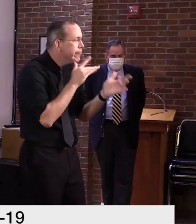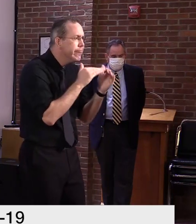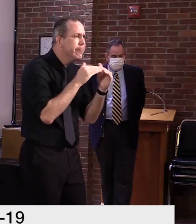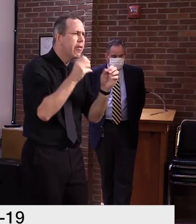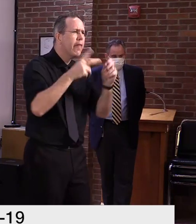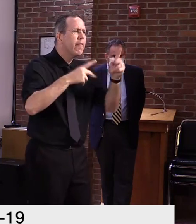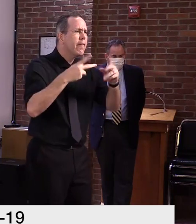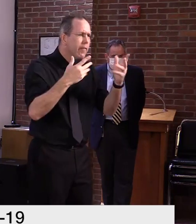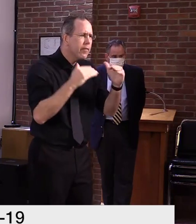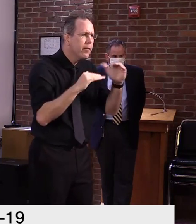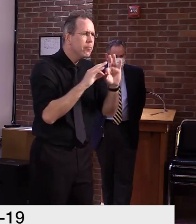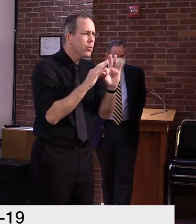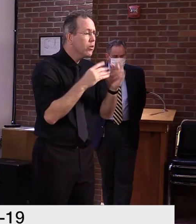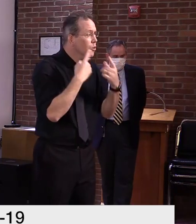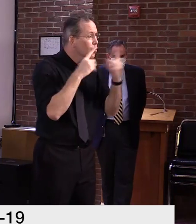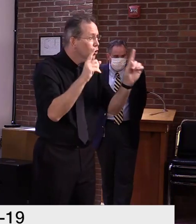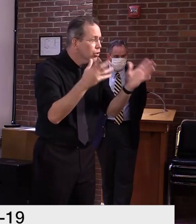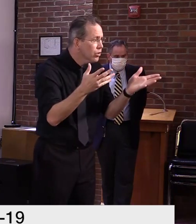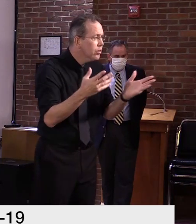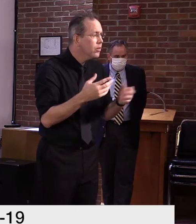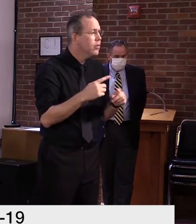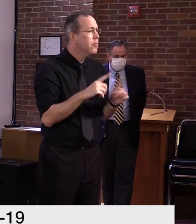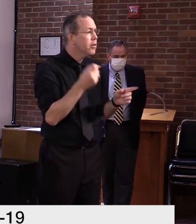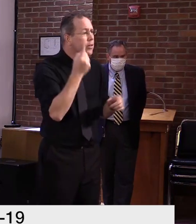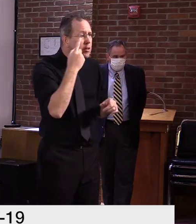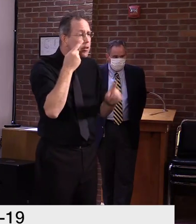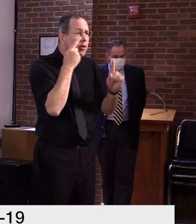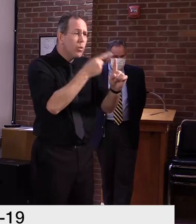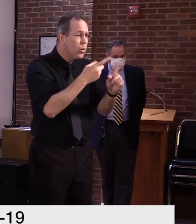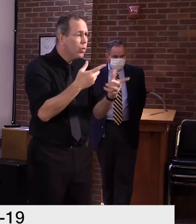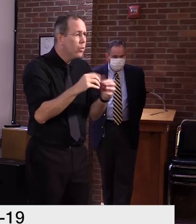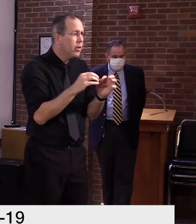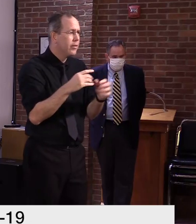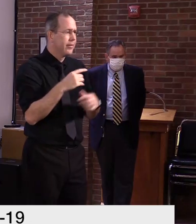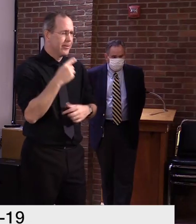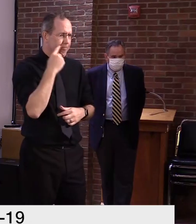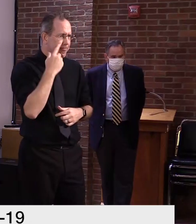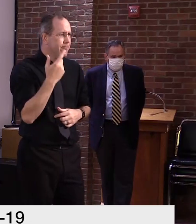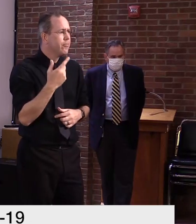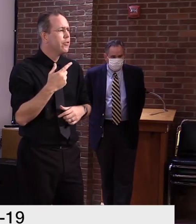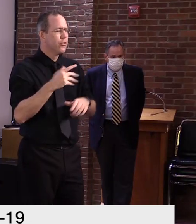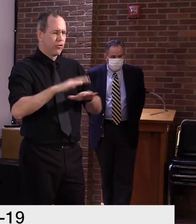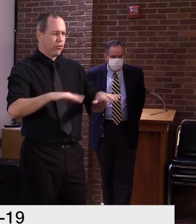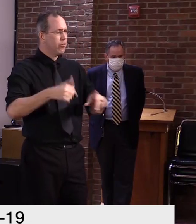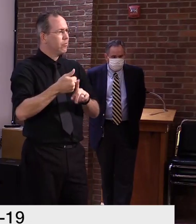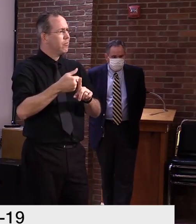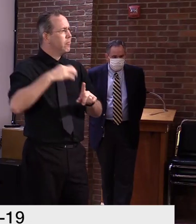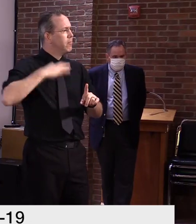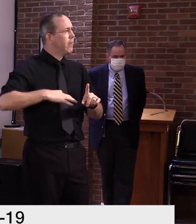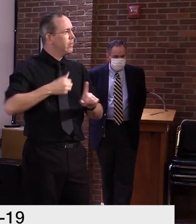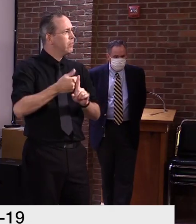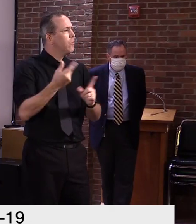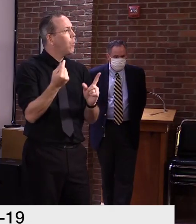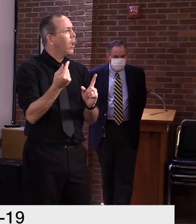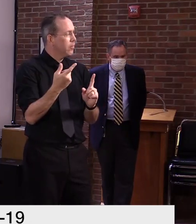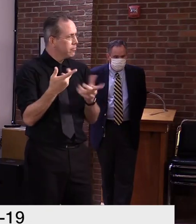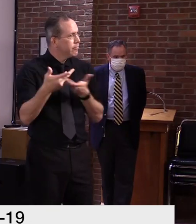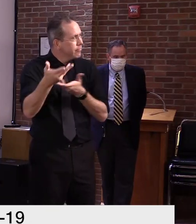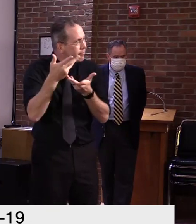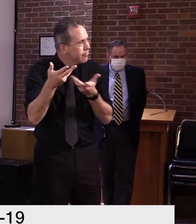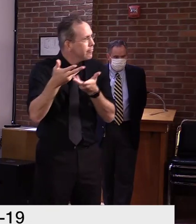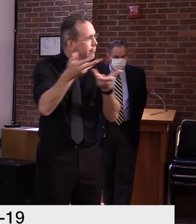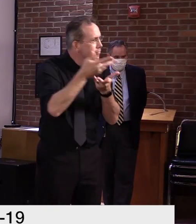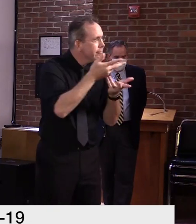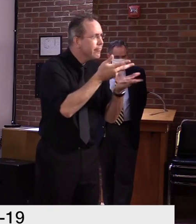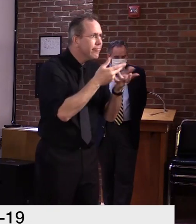same. What, what's the best, what's best for our kids? And if, if parents don't feel comfortable with that, there'll be an opportunity,